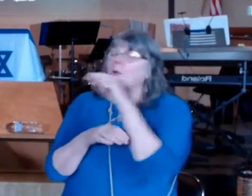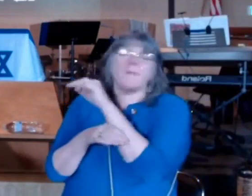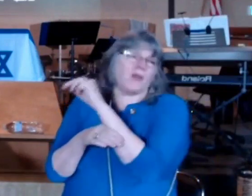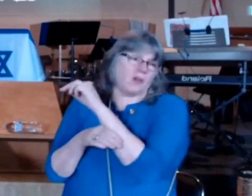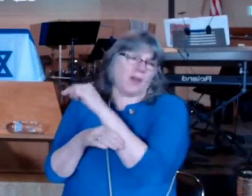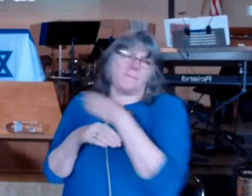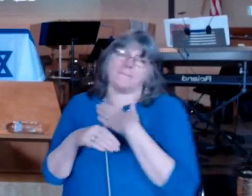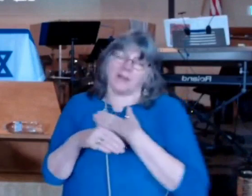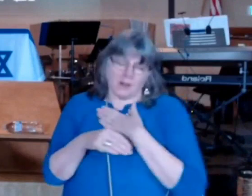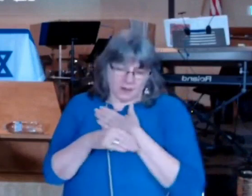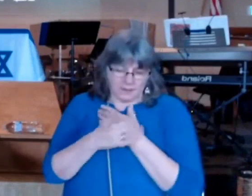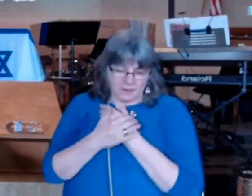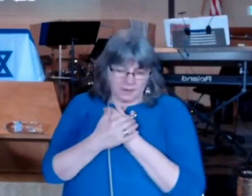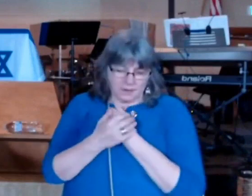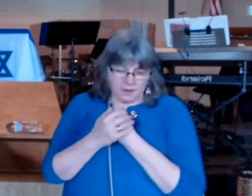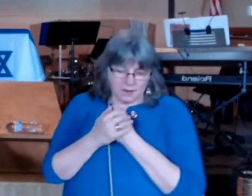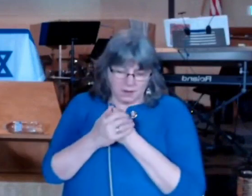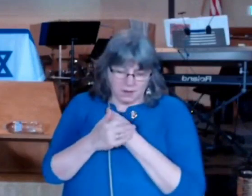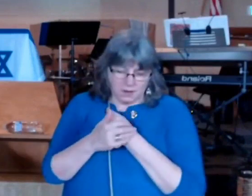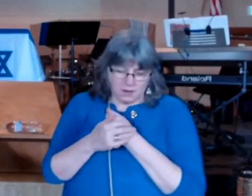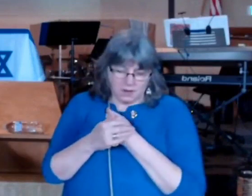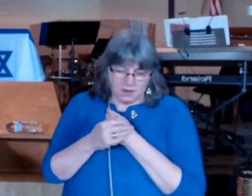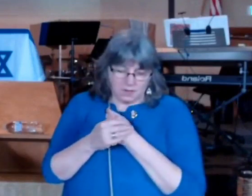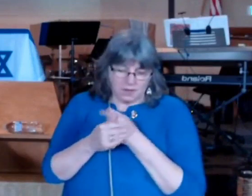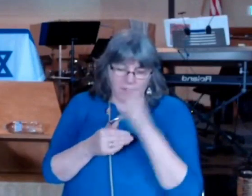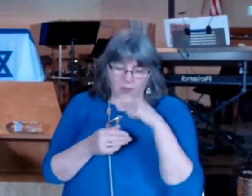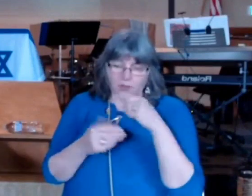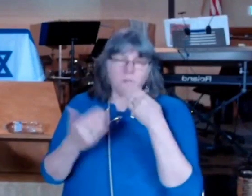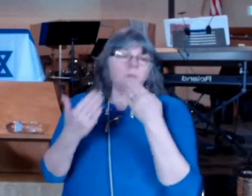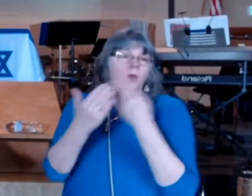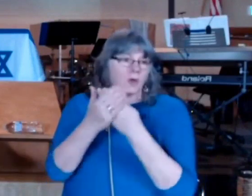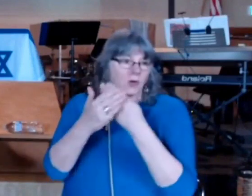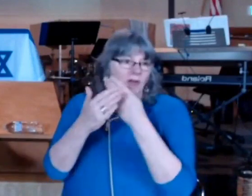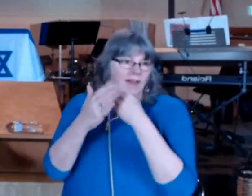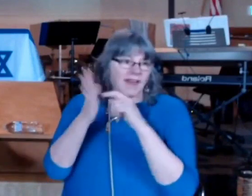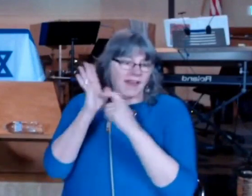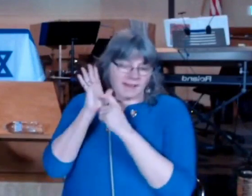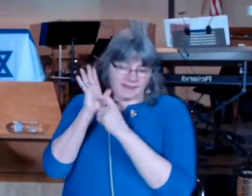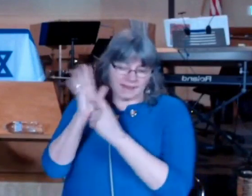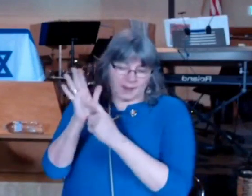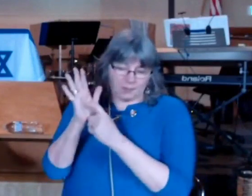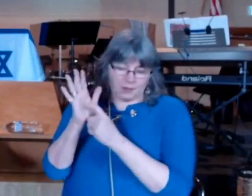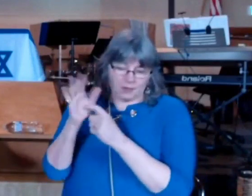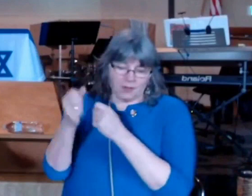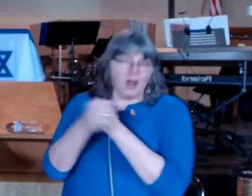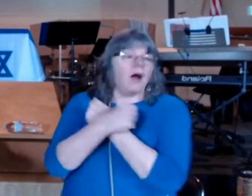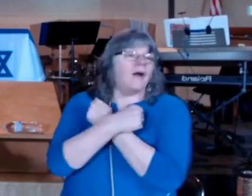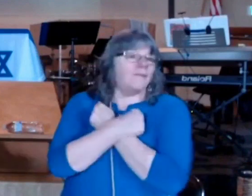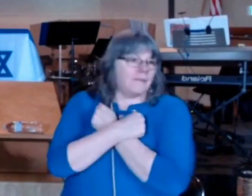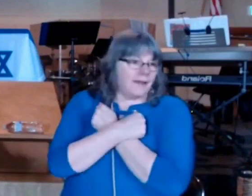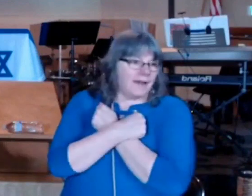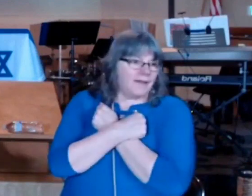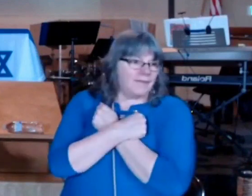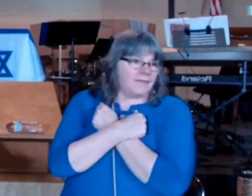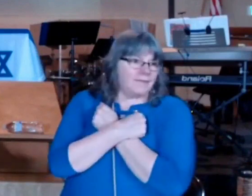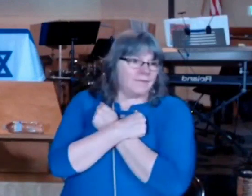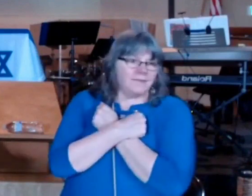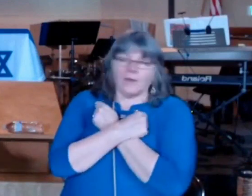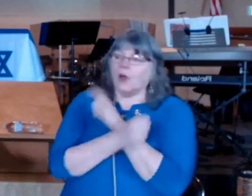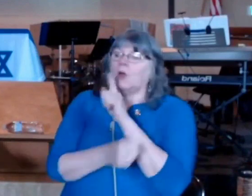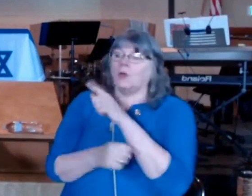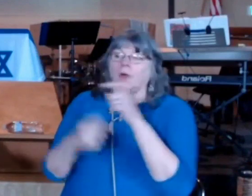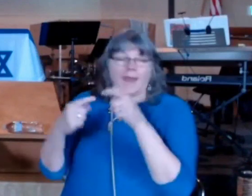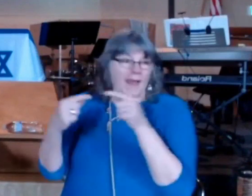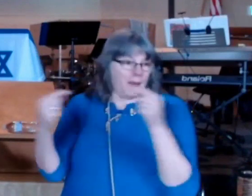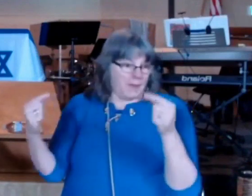he was a perfect example of love your enemy do